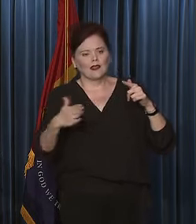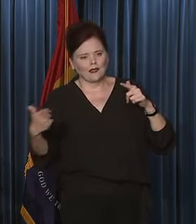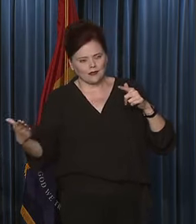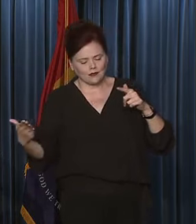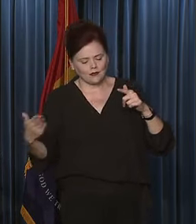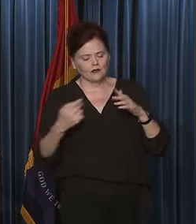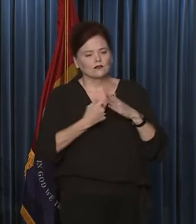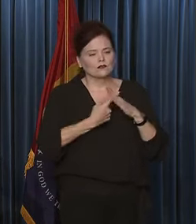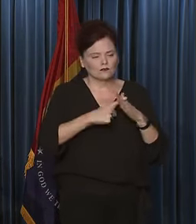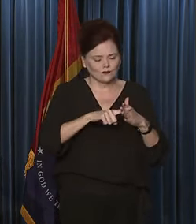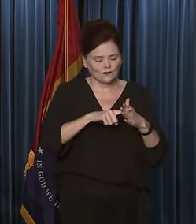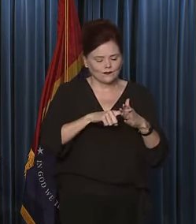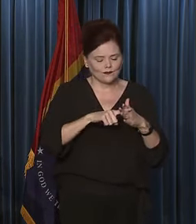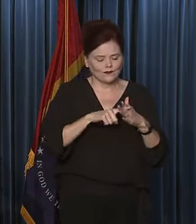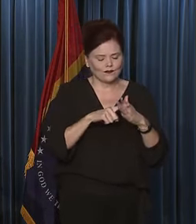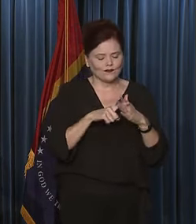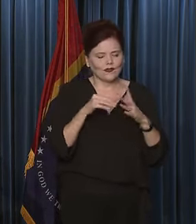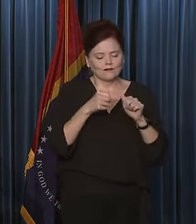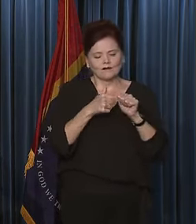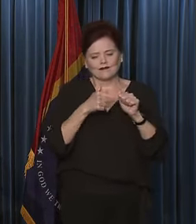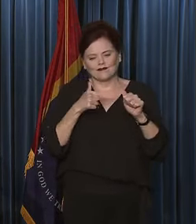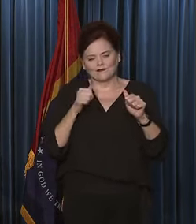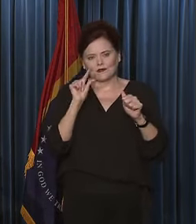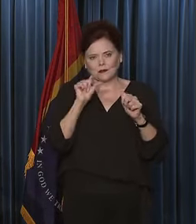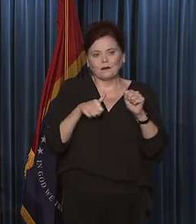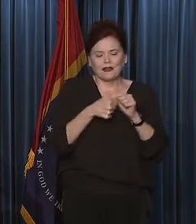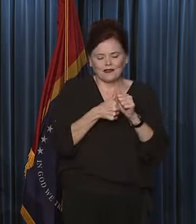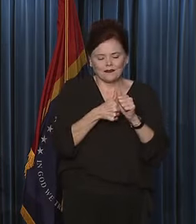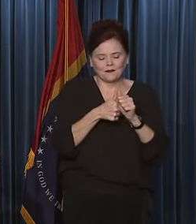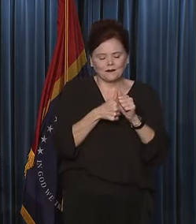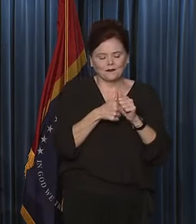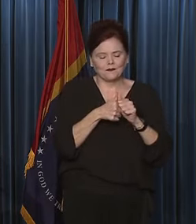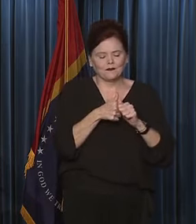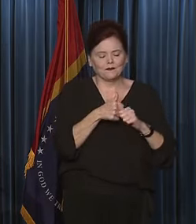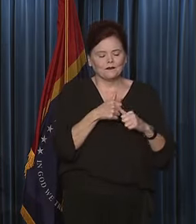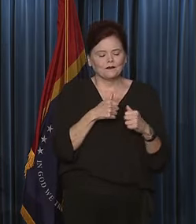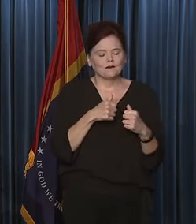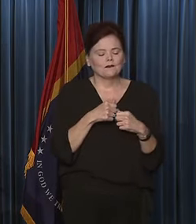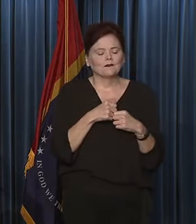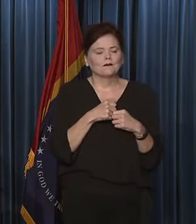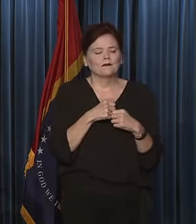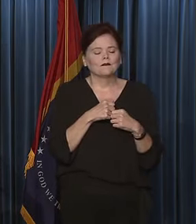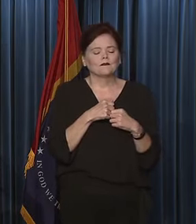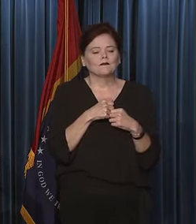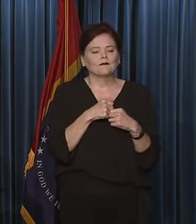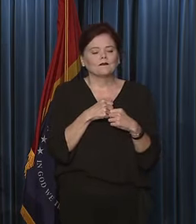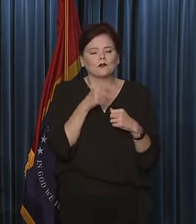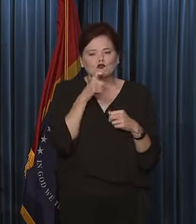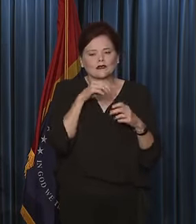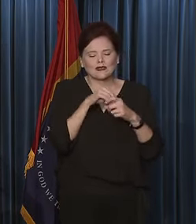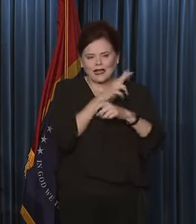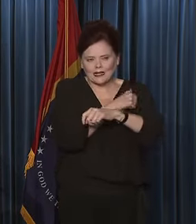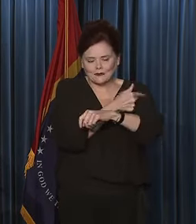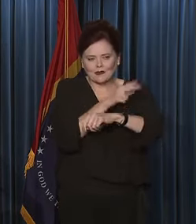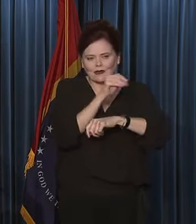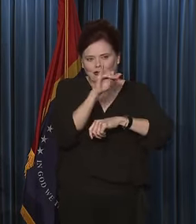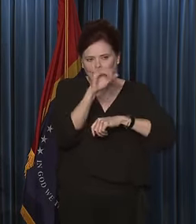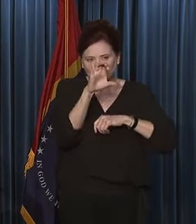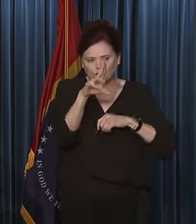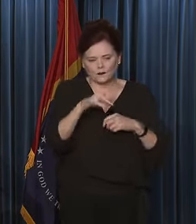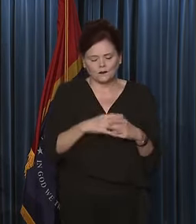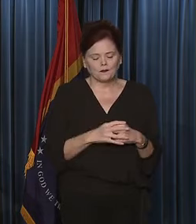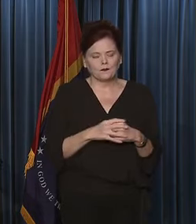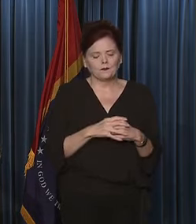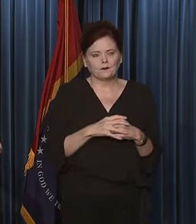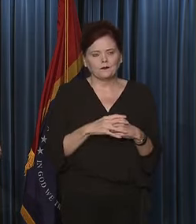ultimately lag, those in the hospital and those in ICU beds.